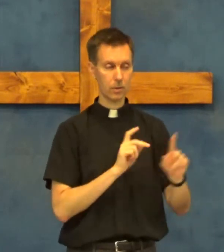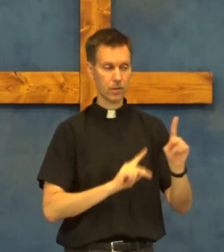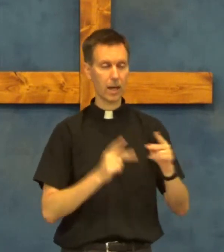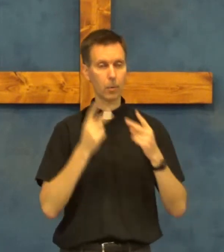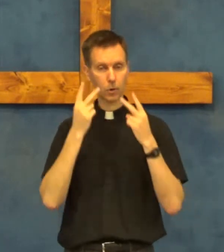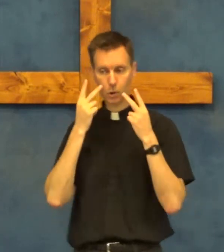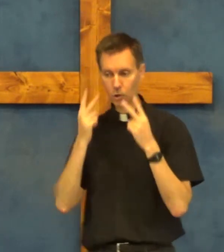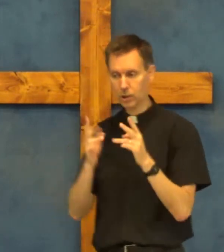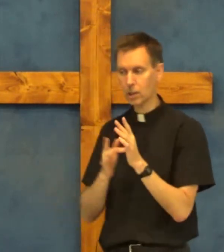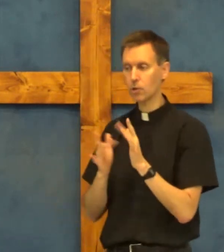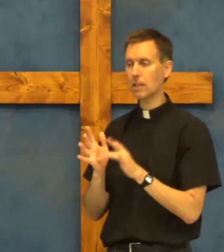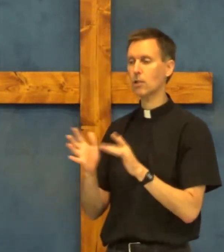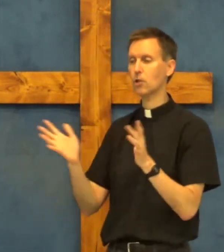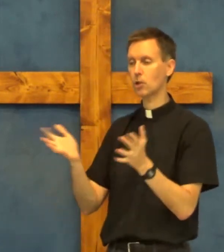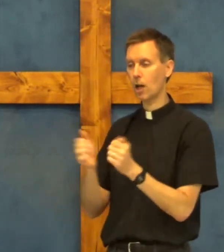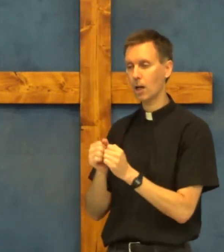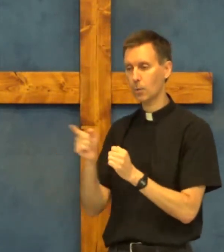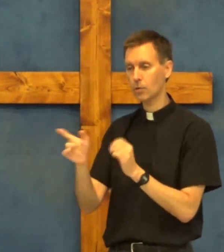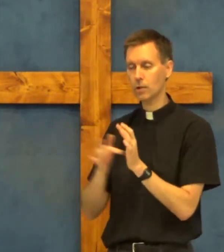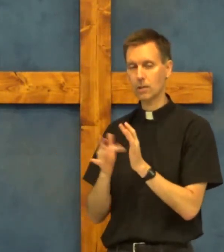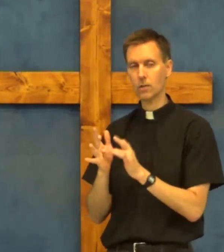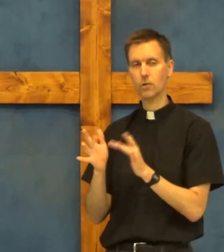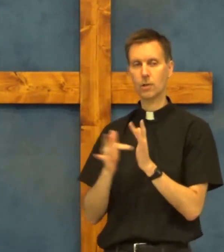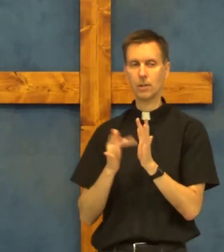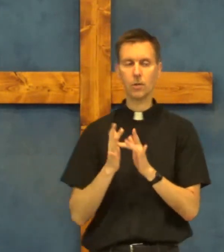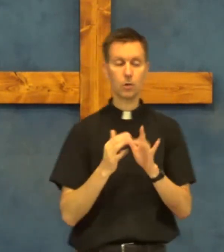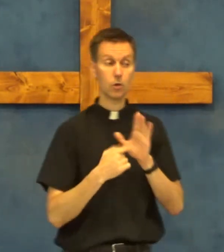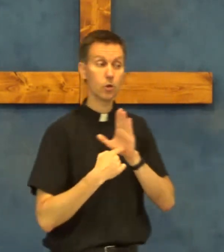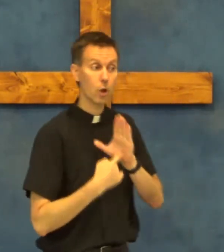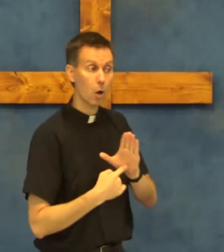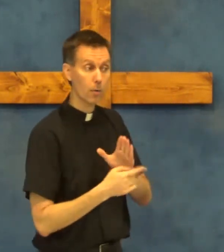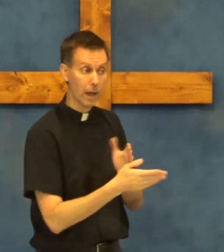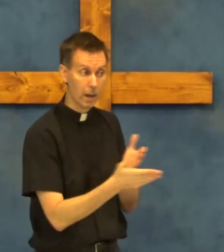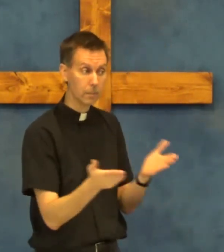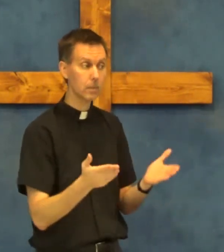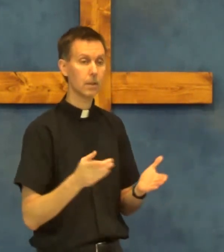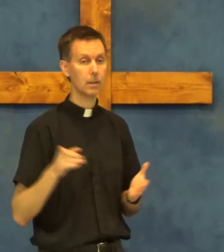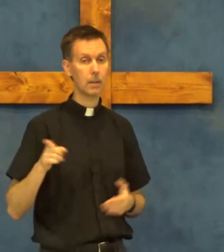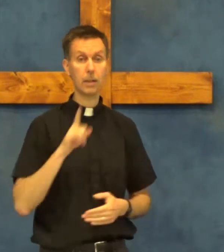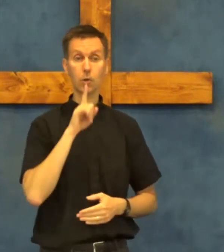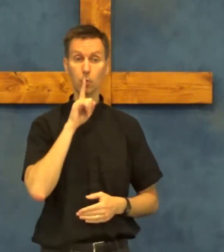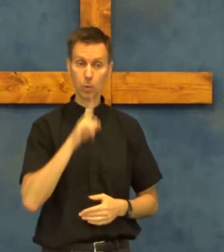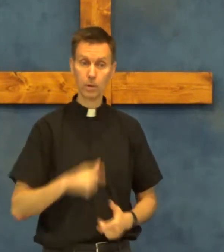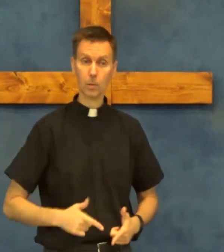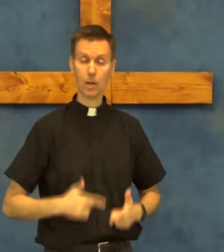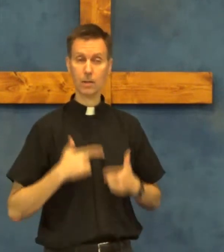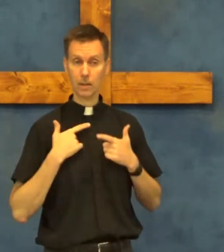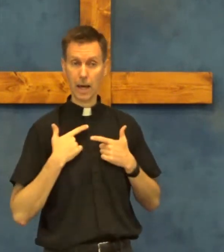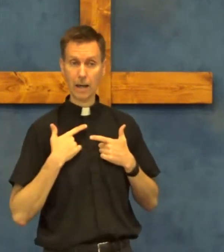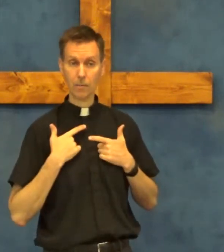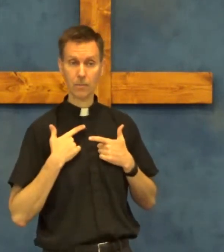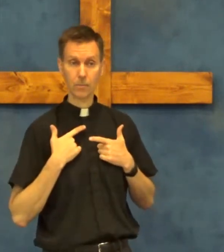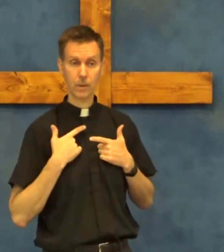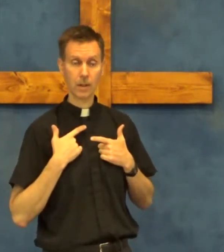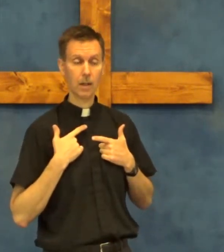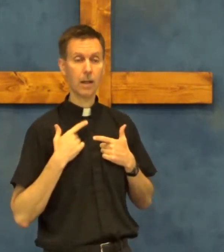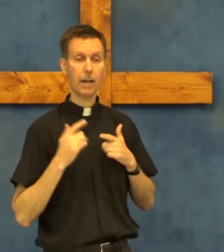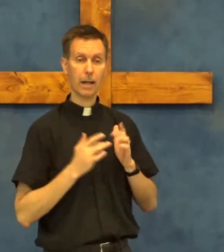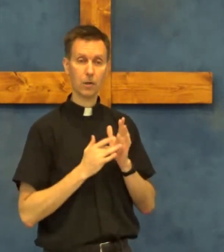disciples could see Jesus talk with Jesus Jesus could show them that he truly was alive and